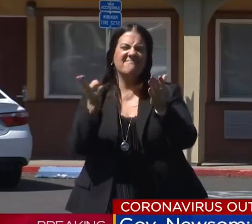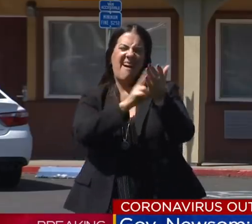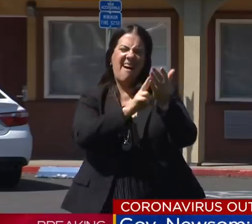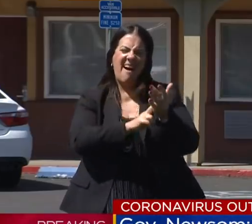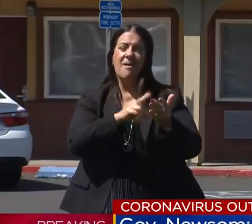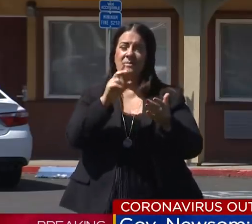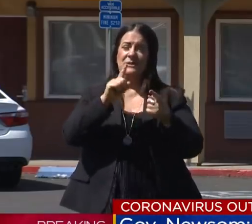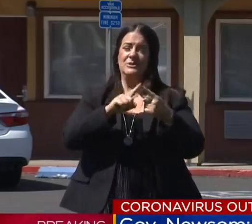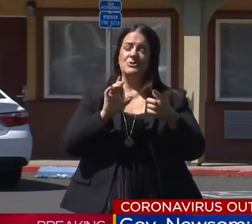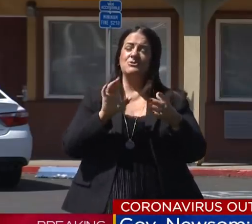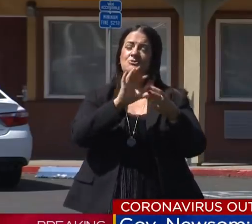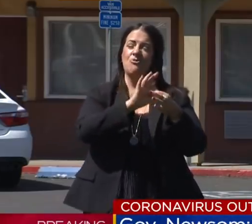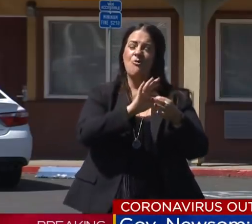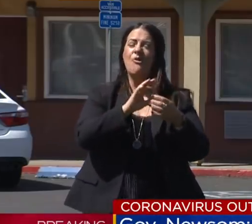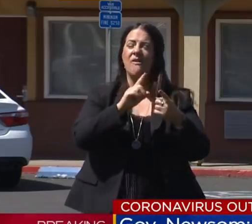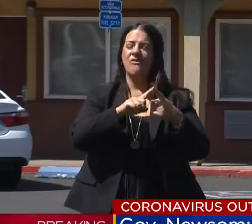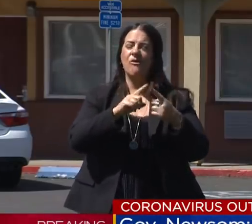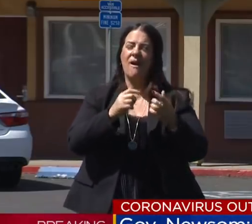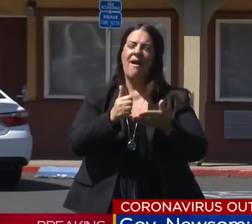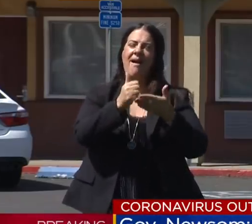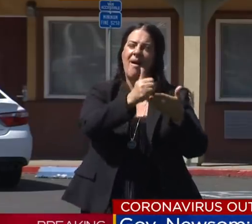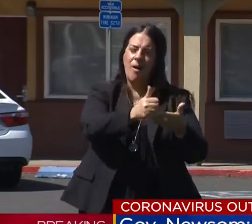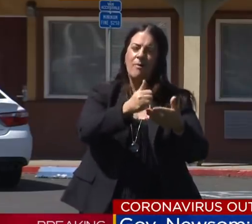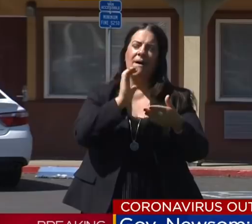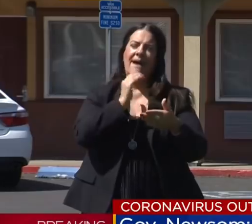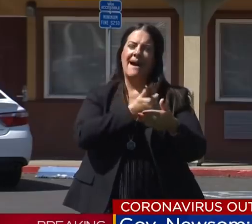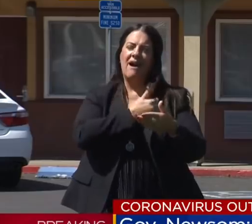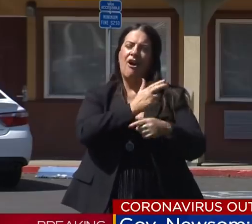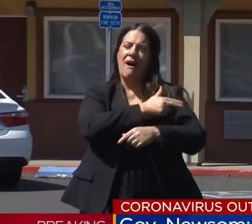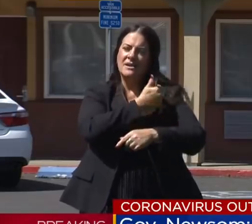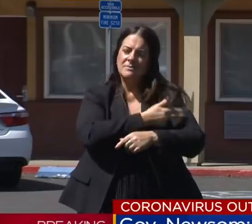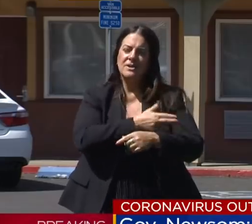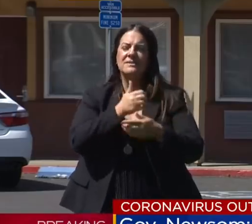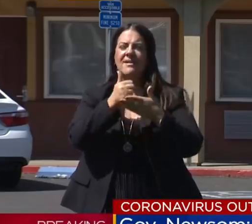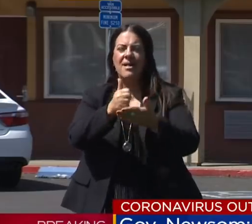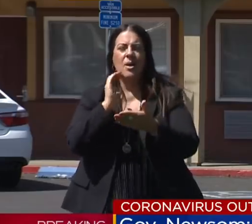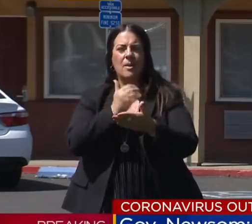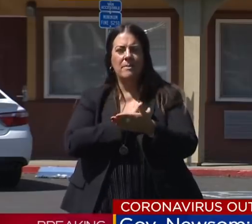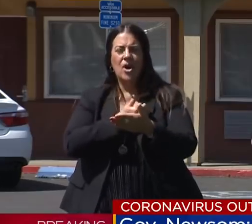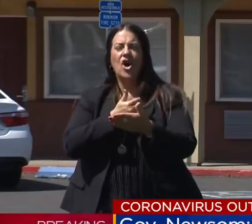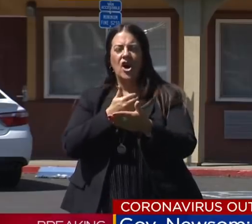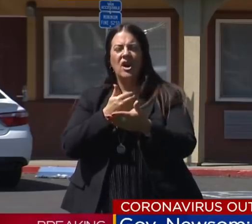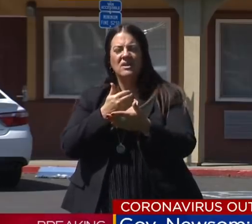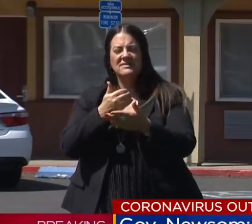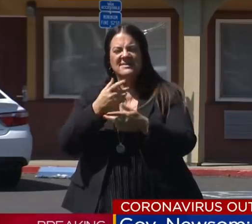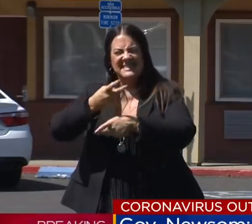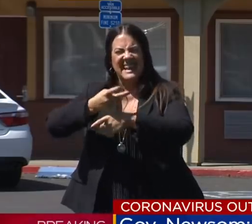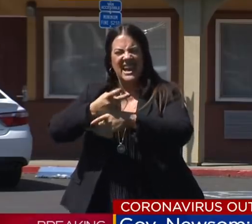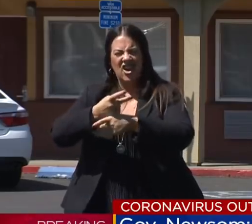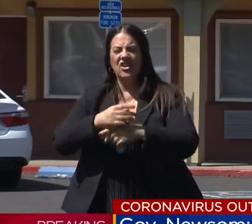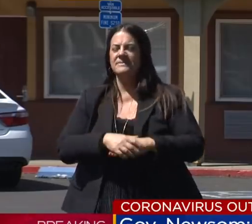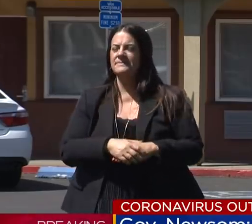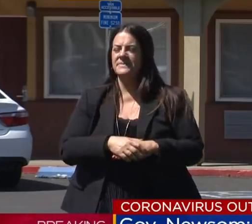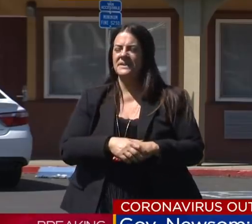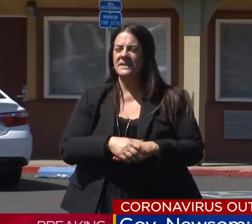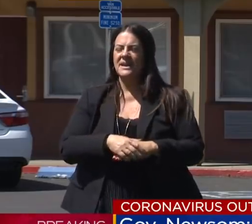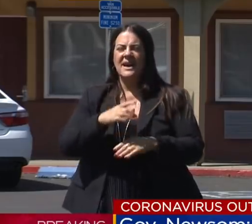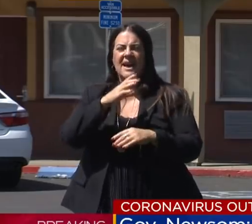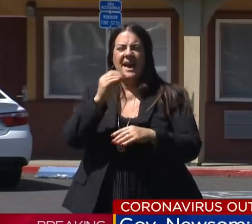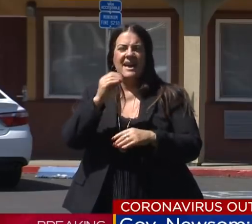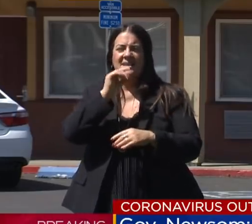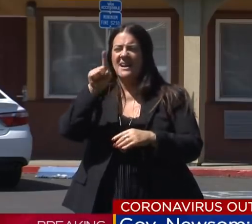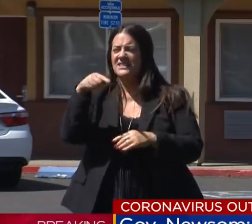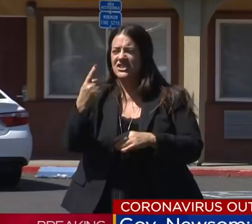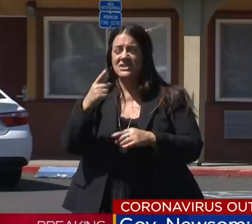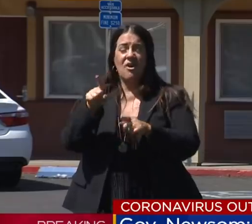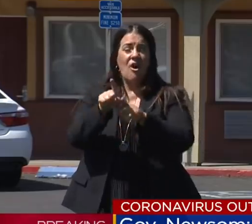need the physical points of access in our hospital system. You need the appropriate protective gear and supplies, ventilators, not just